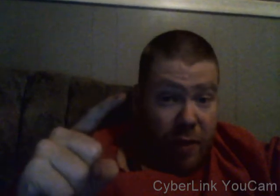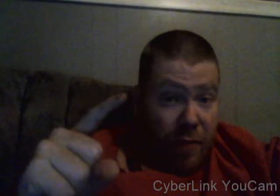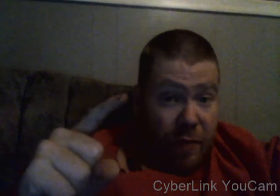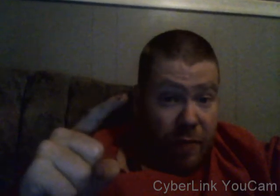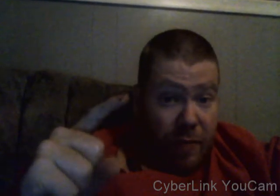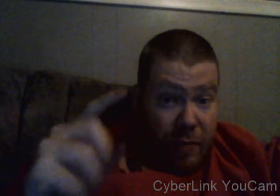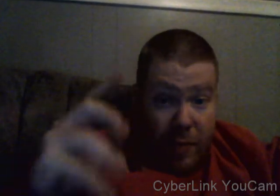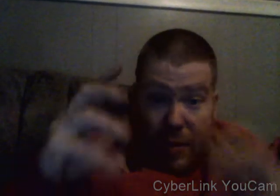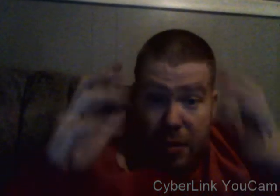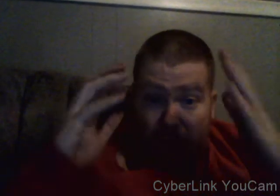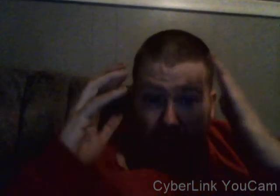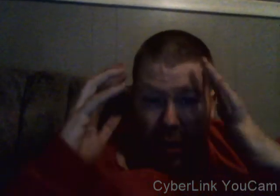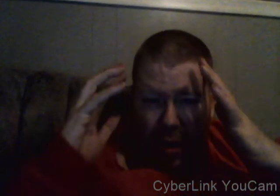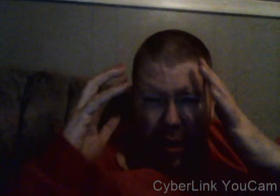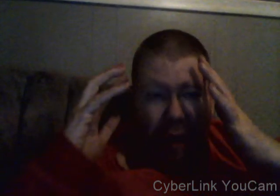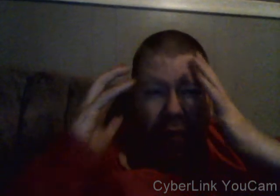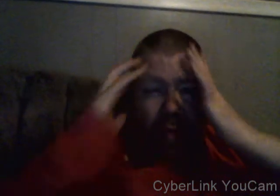it's